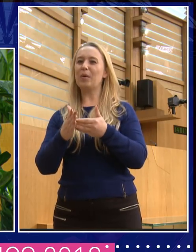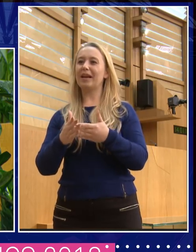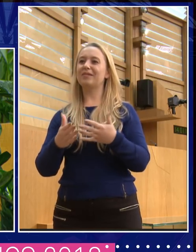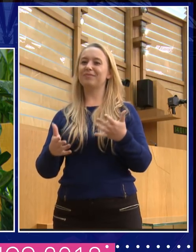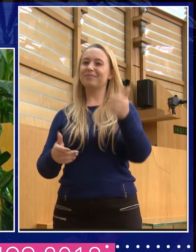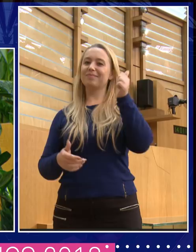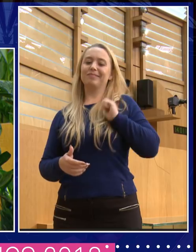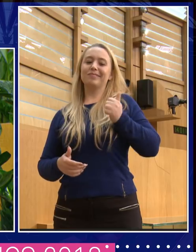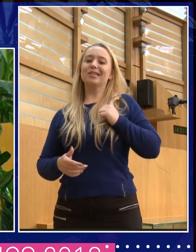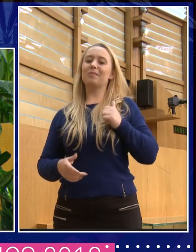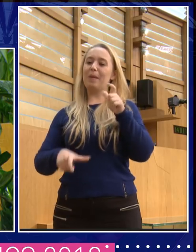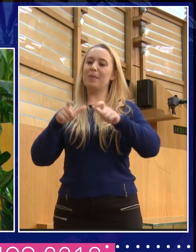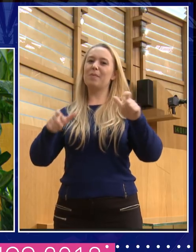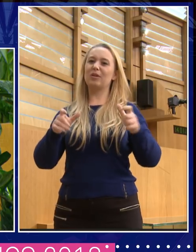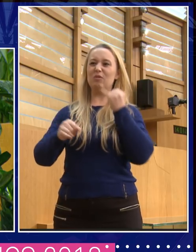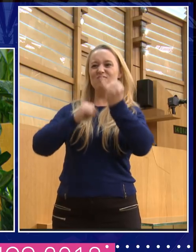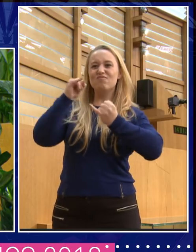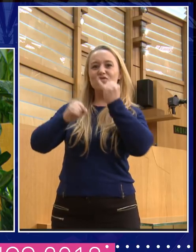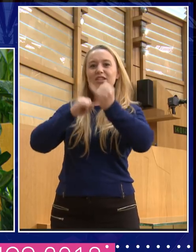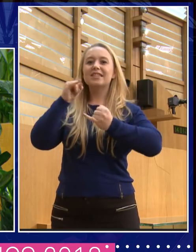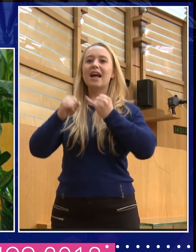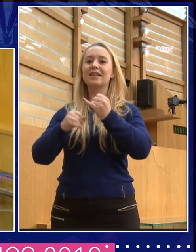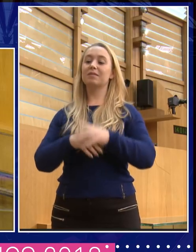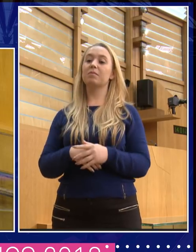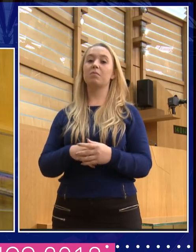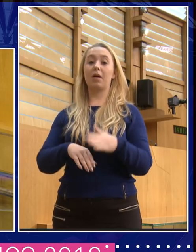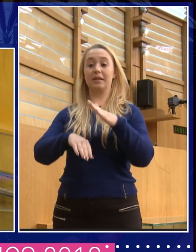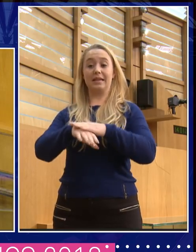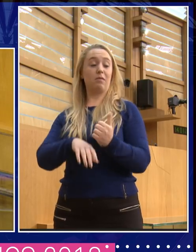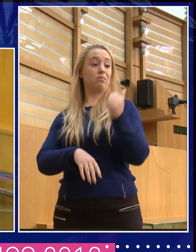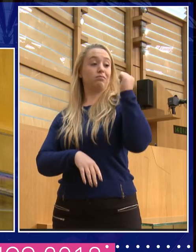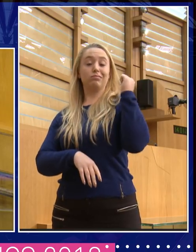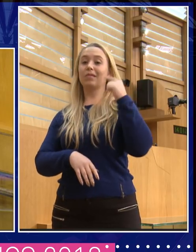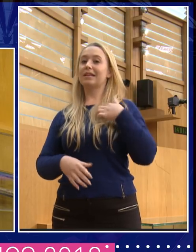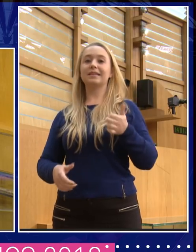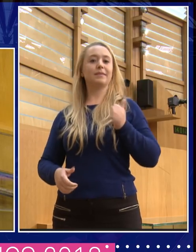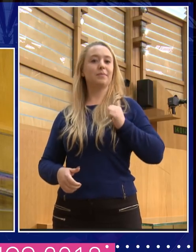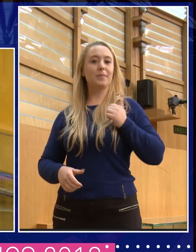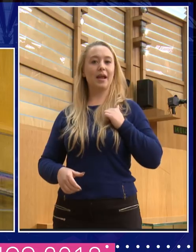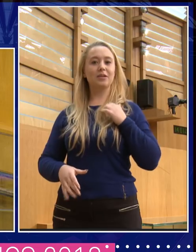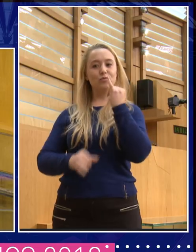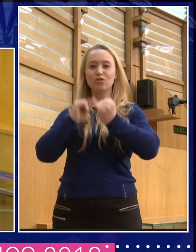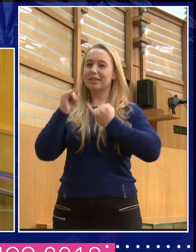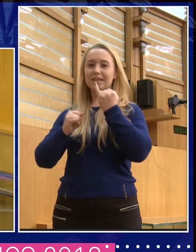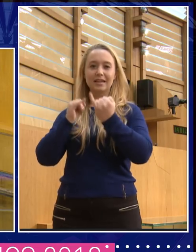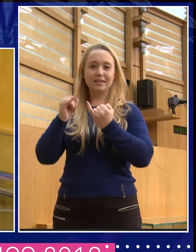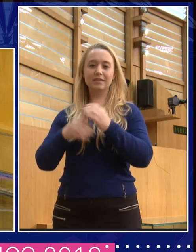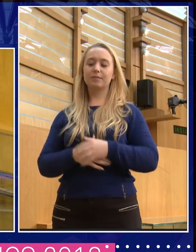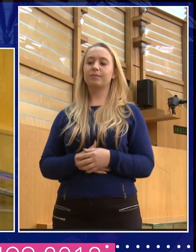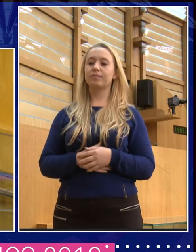And I, I didn't, I didn't expect it. That's right. And so, but you were really were, but again, was because this, and politicians and